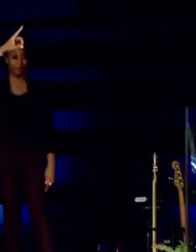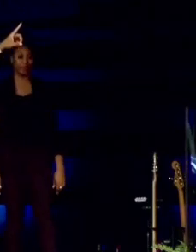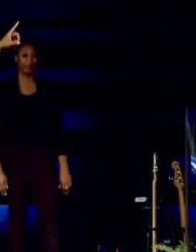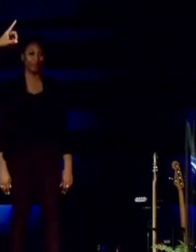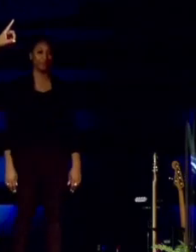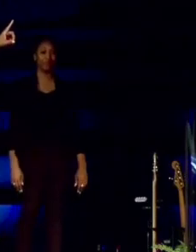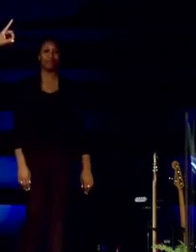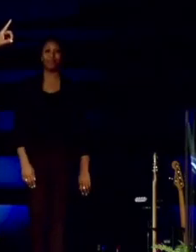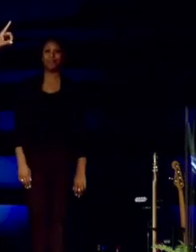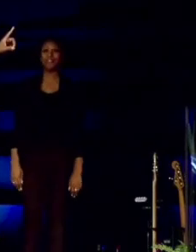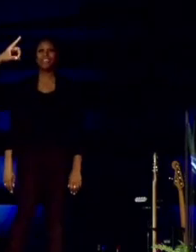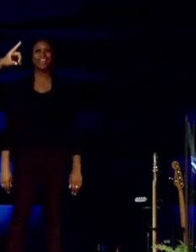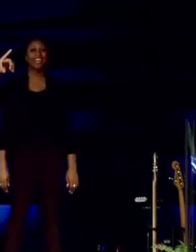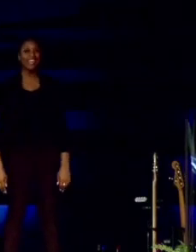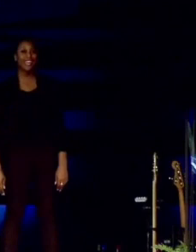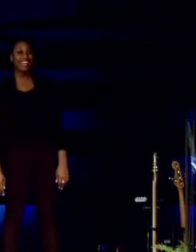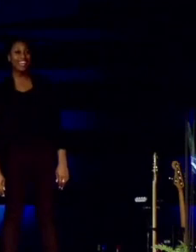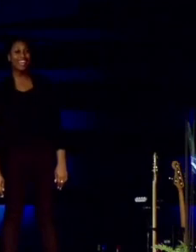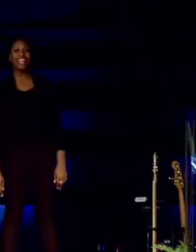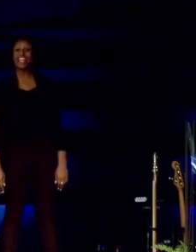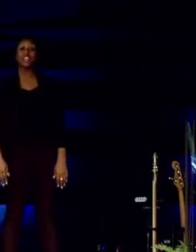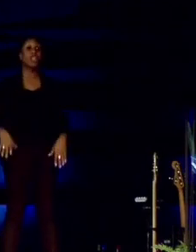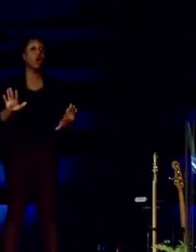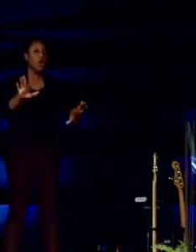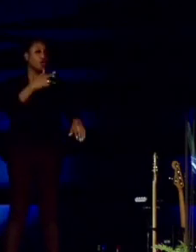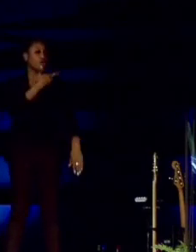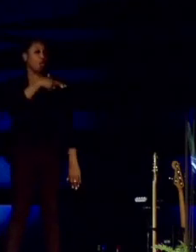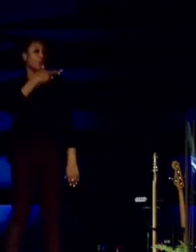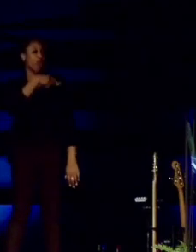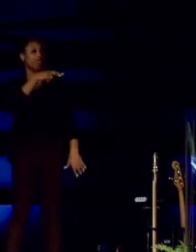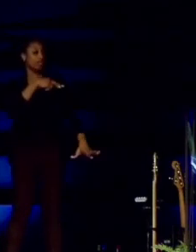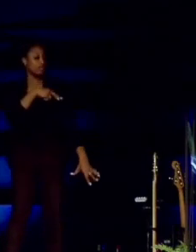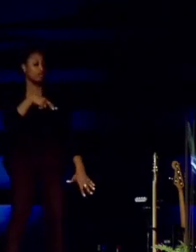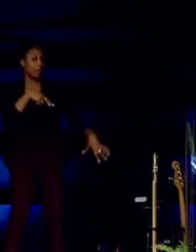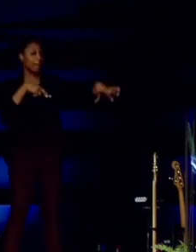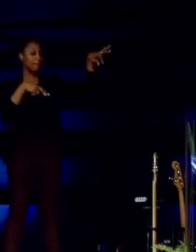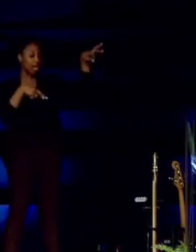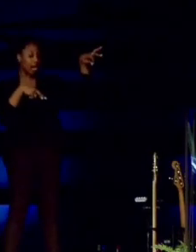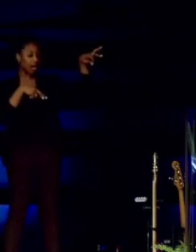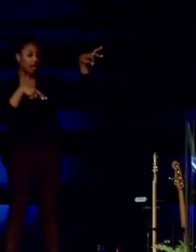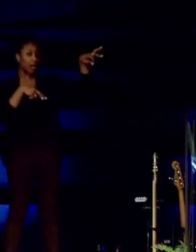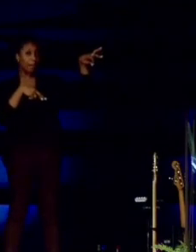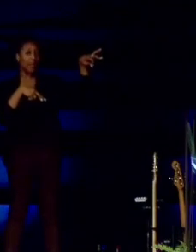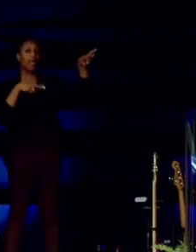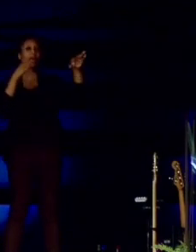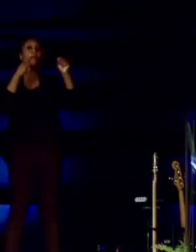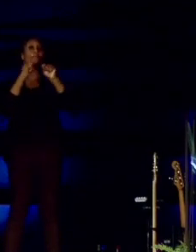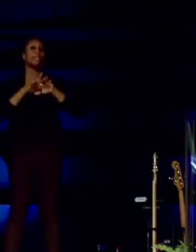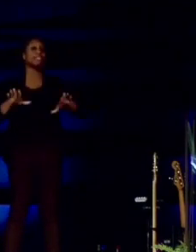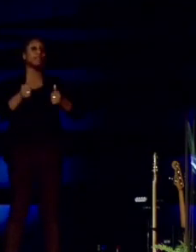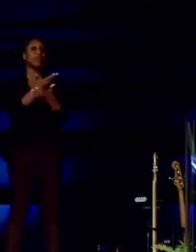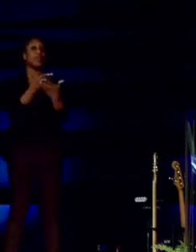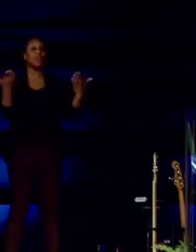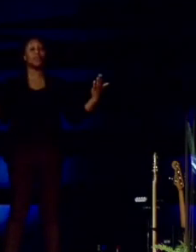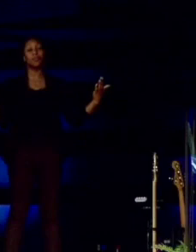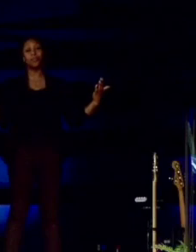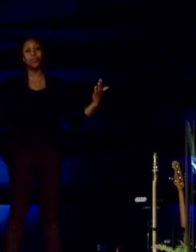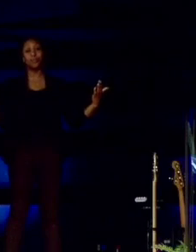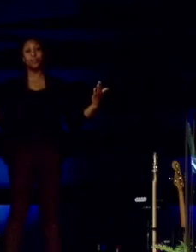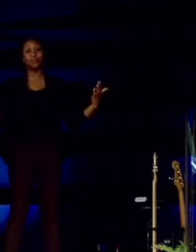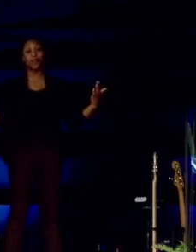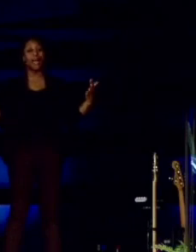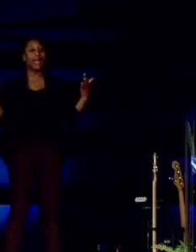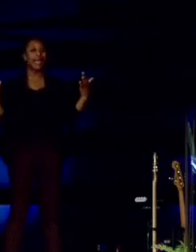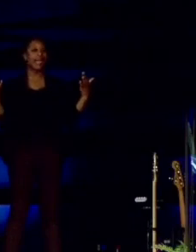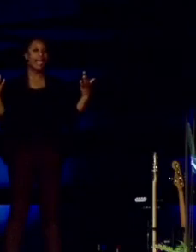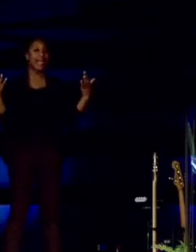You're going to make me lay my legend down. No, pick your religion back up. Tell them, peace be with you. Exit